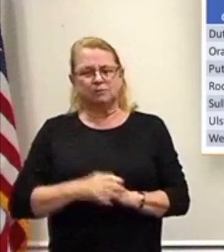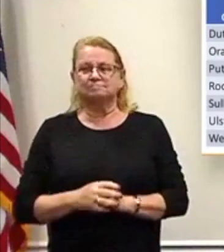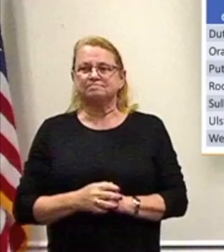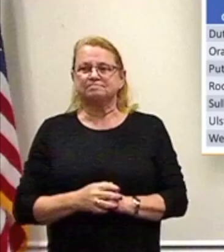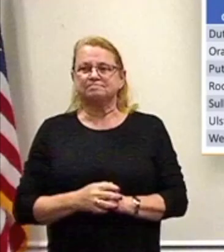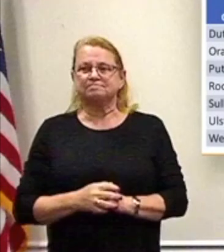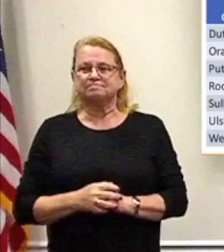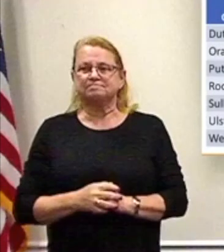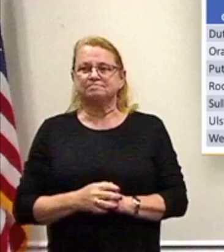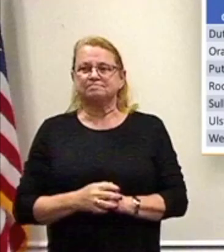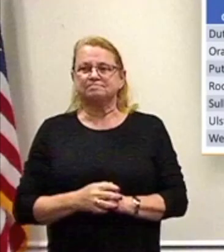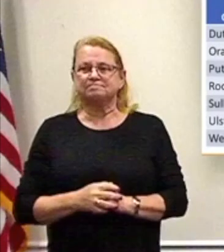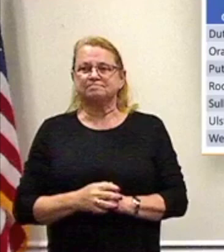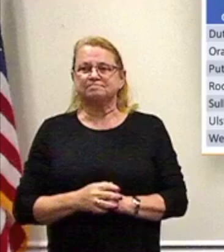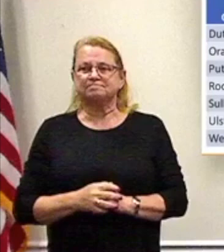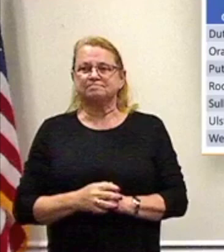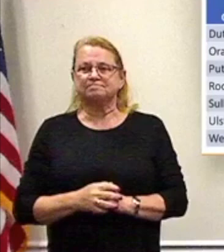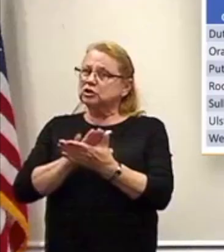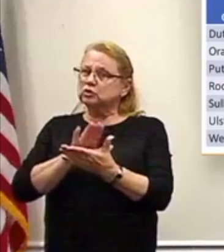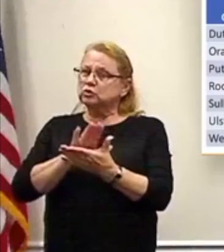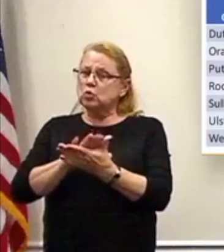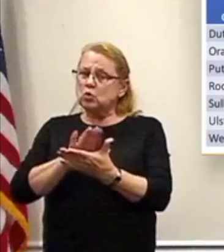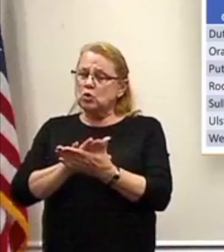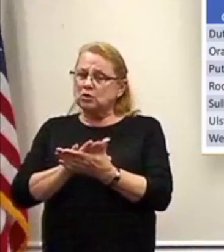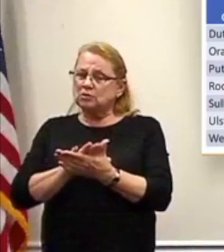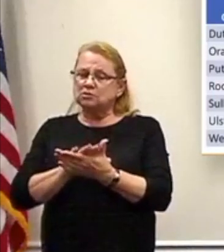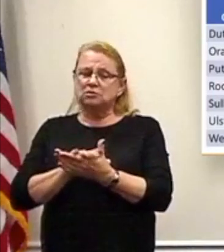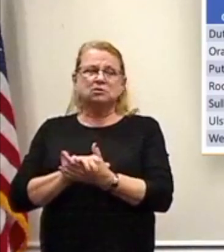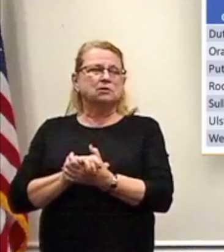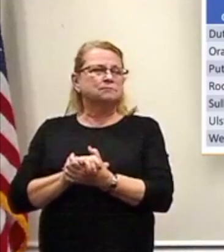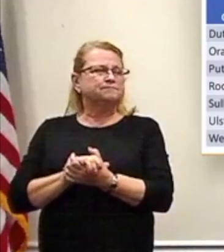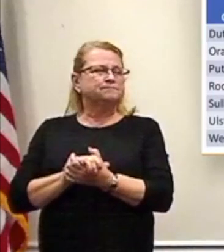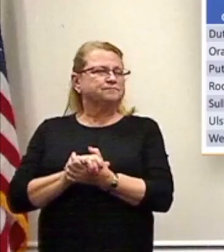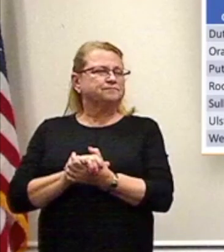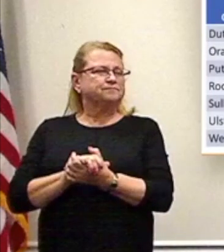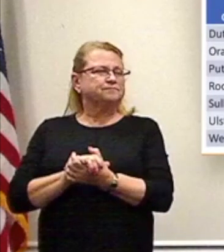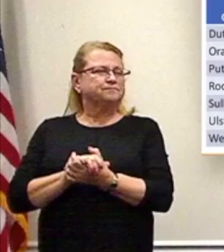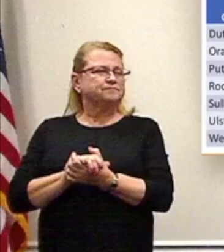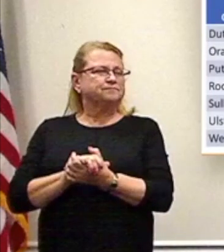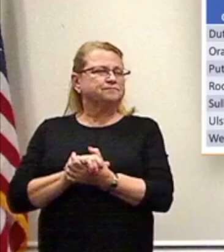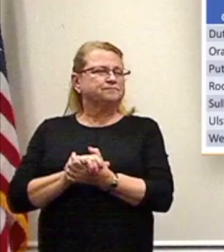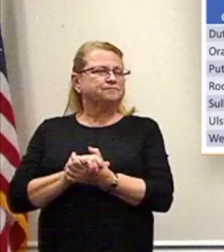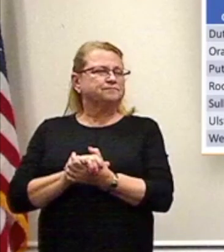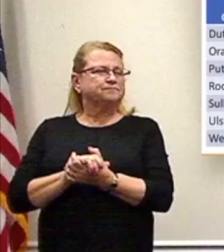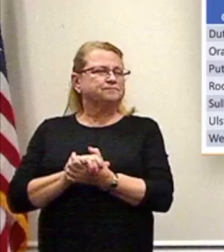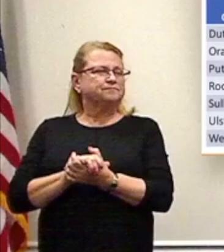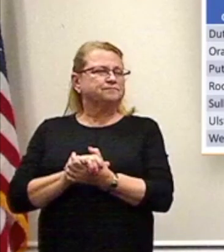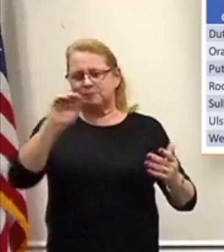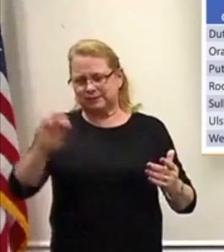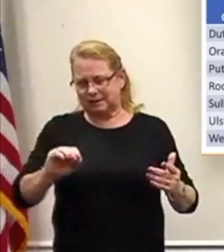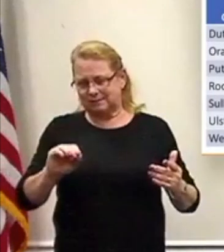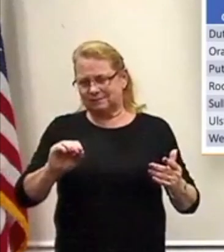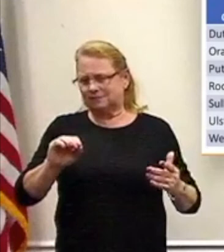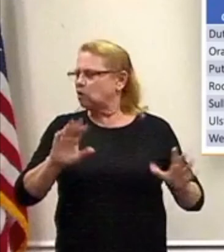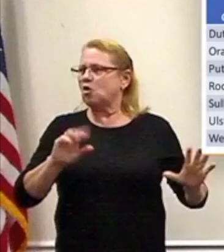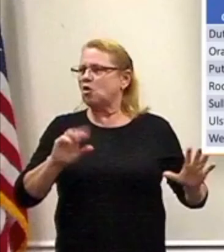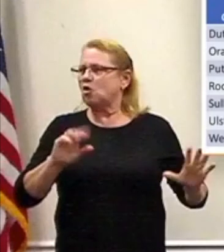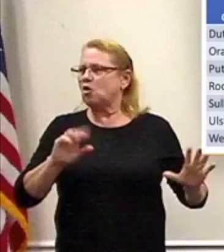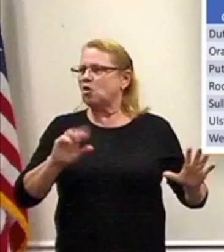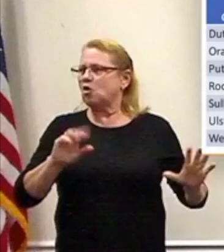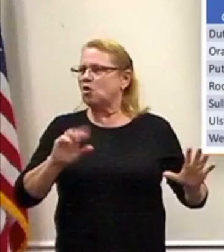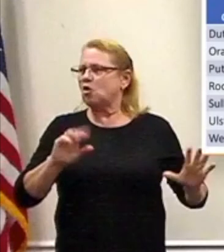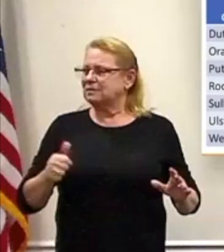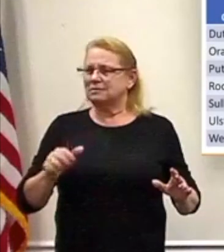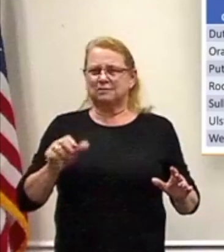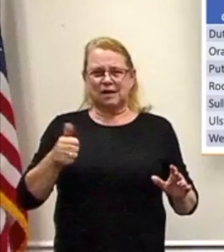schools, that is at over 7, 5, 5%, 5, no, 10, 10,